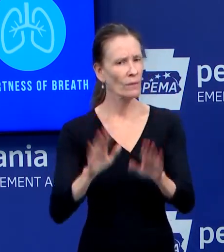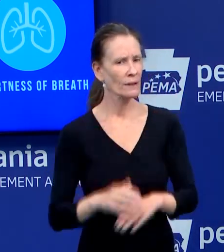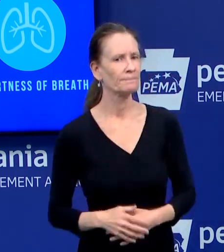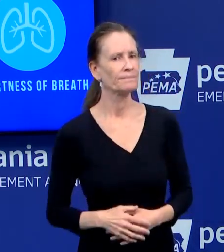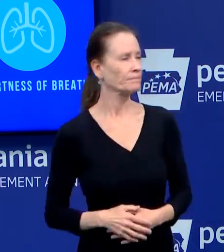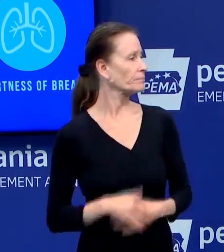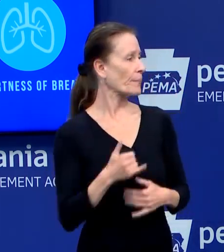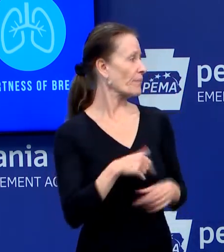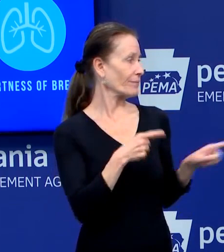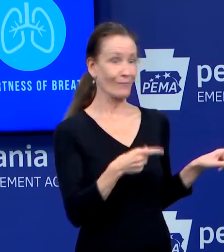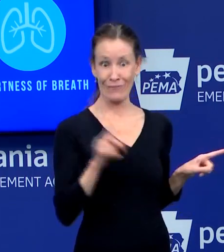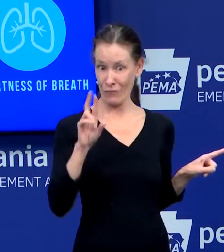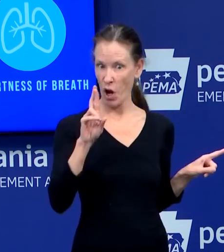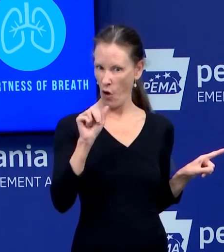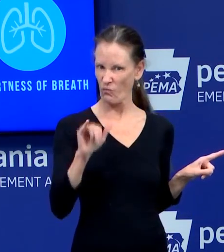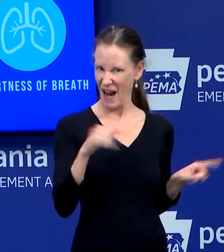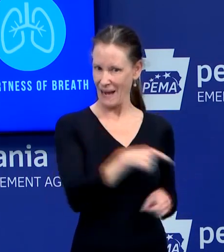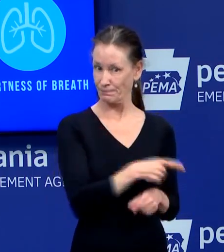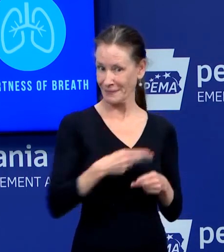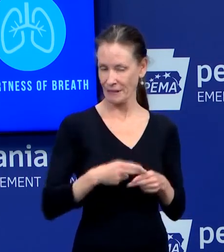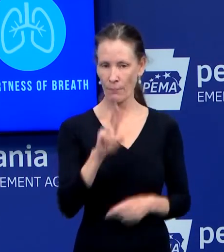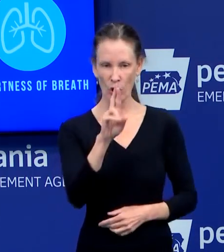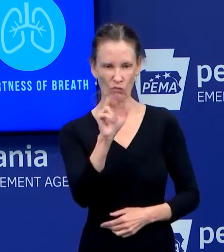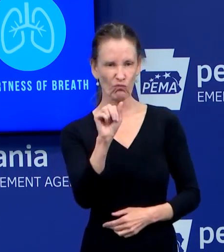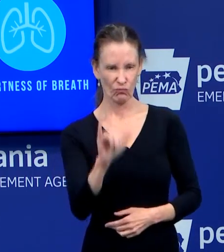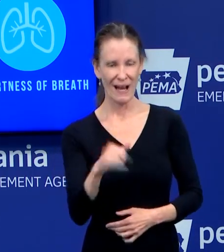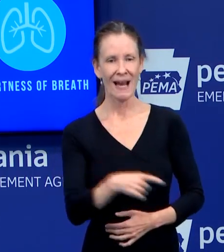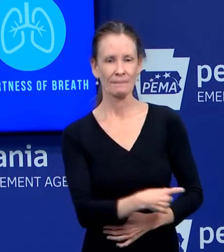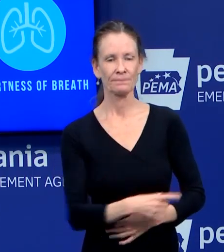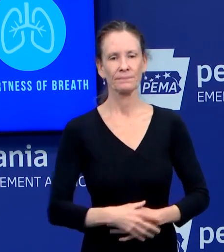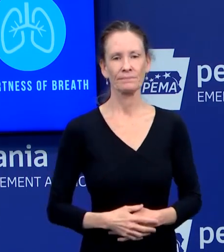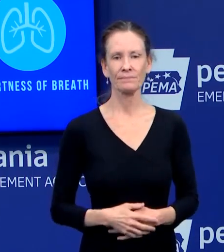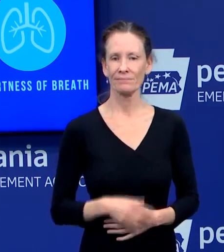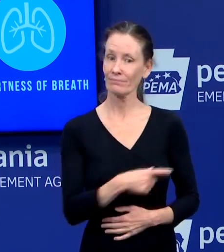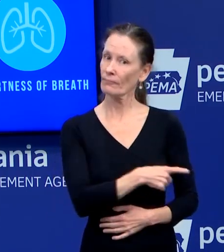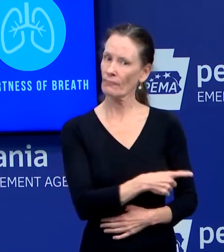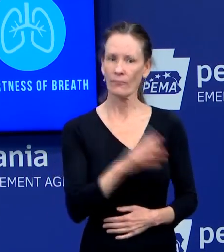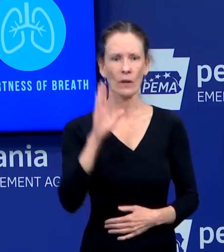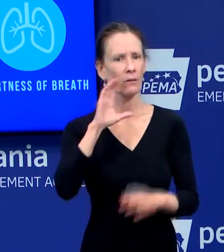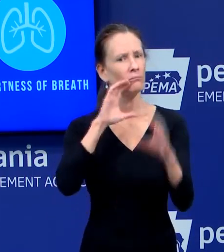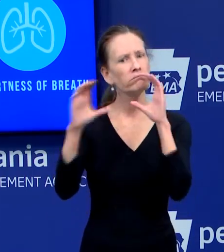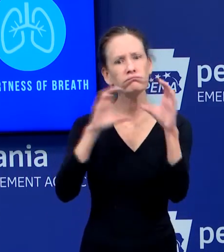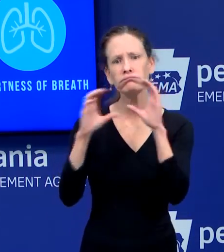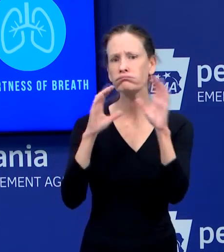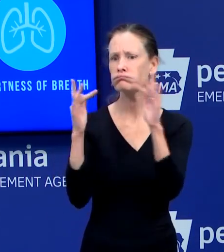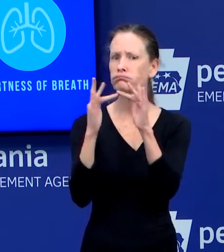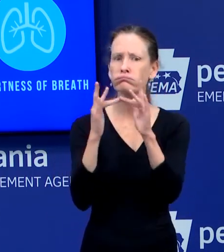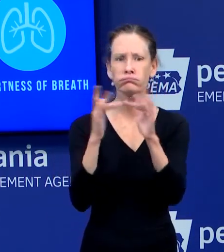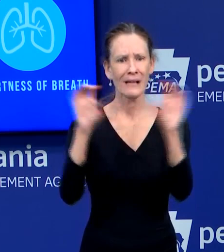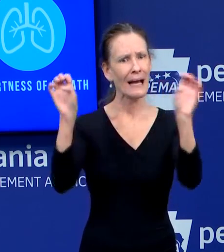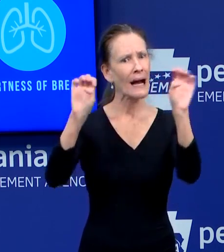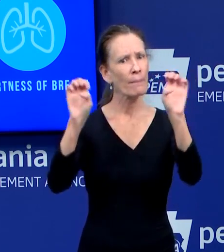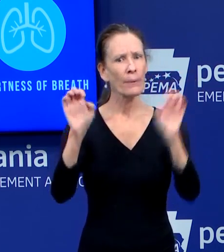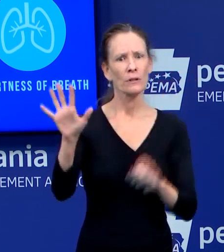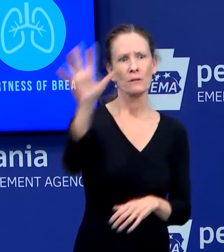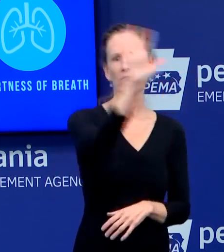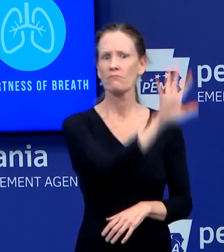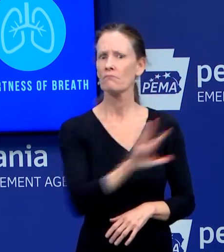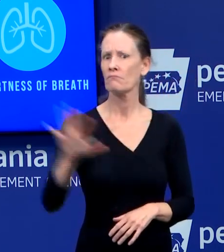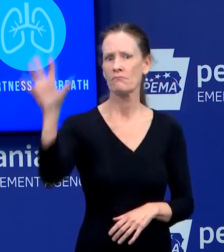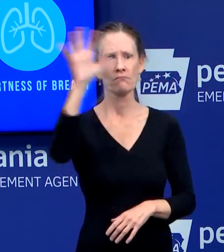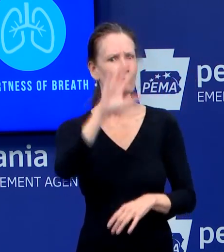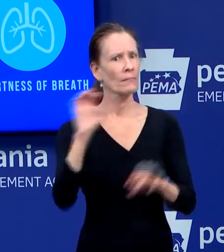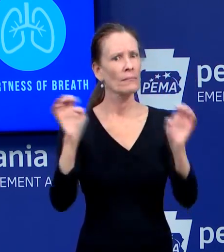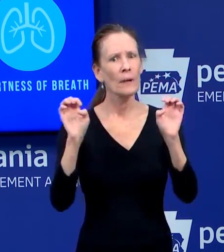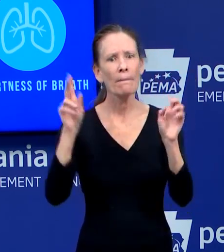We've been in constant communication with our regional emergency medical services council about the best ways to proactively prepare for calls just like what